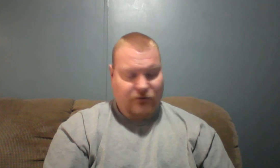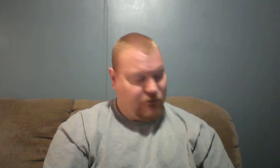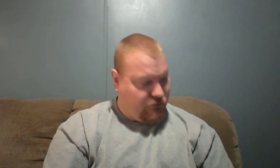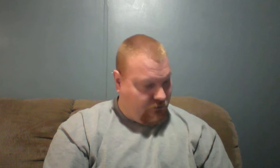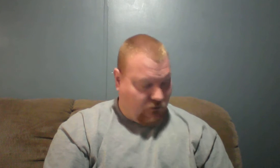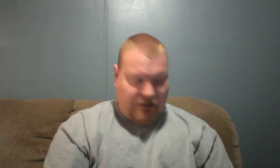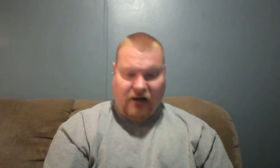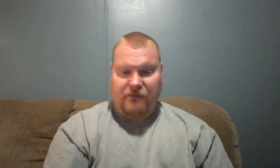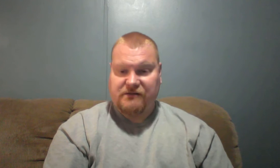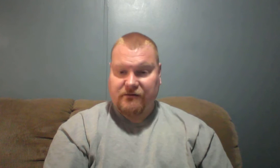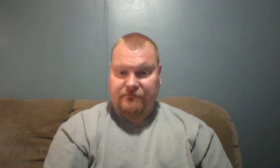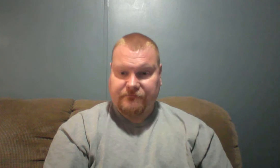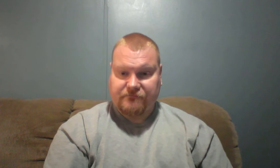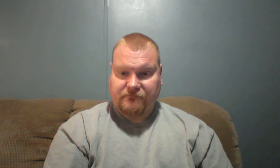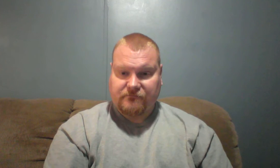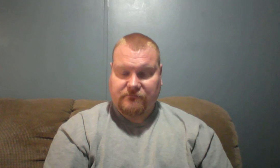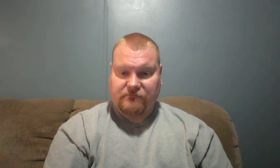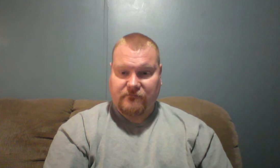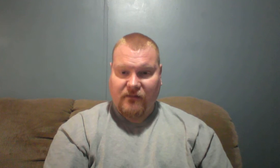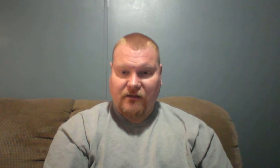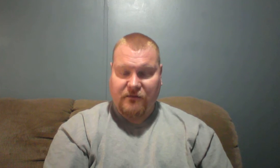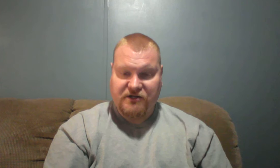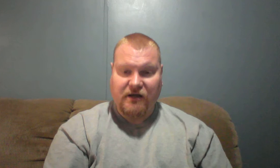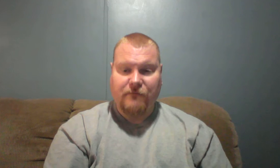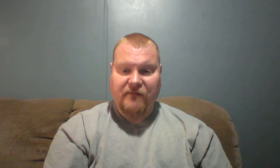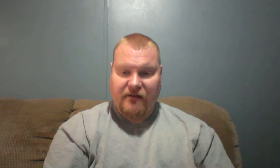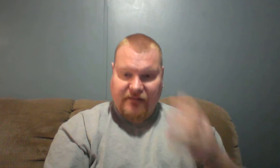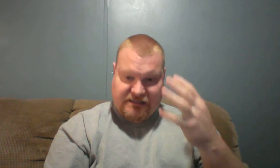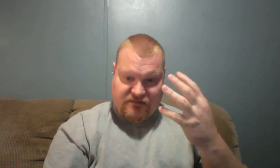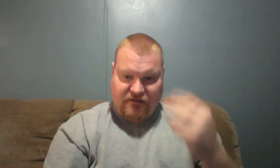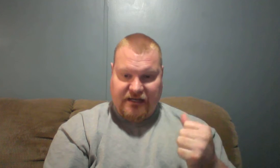Lord help us. But you know, that's the flesh.